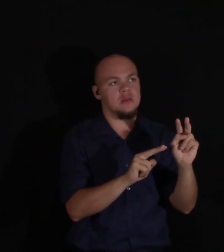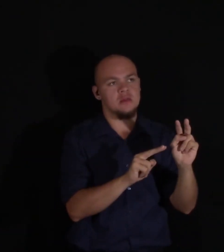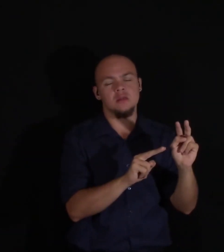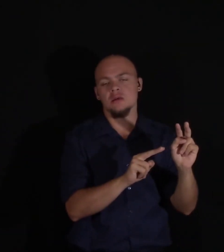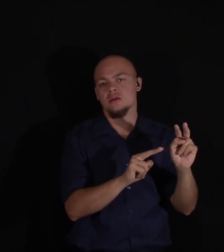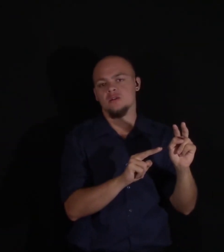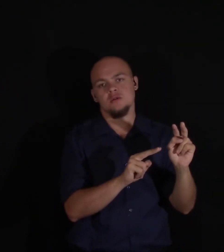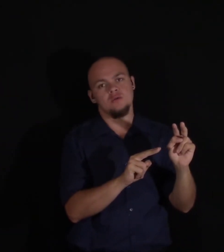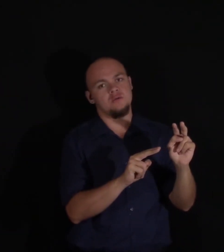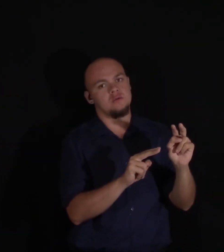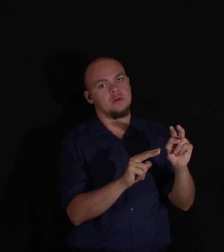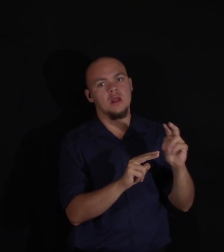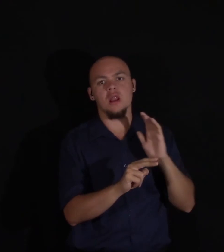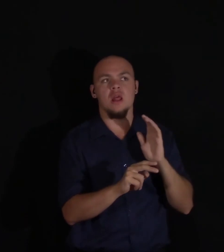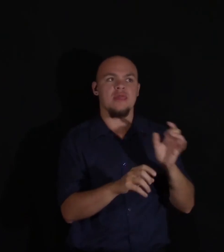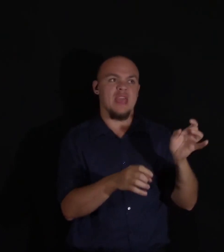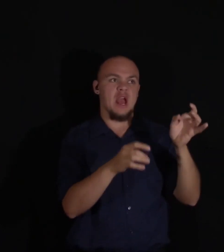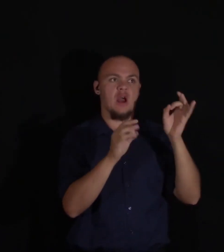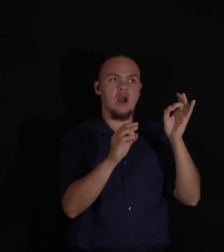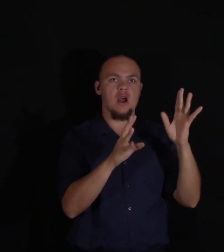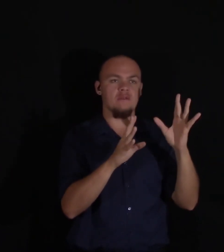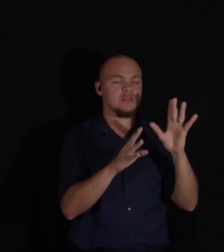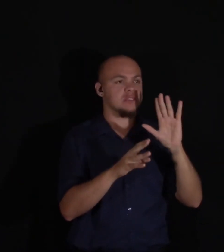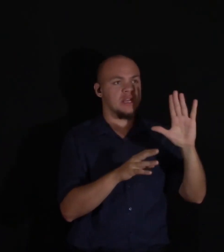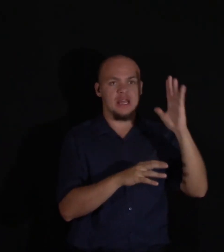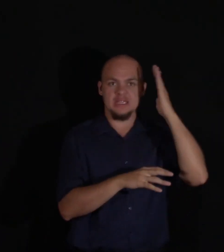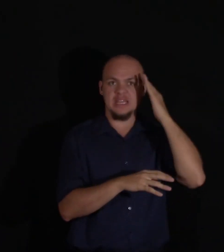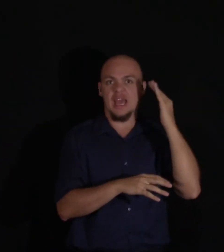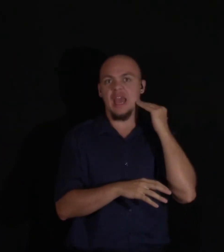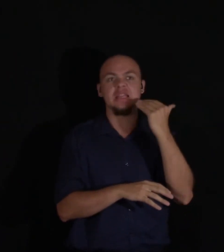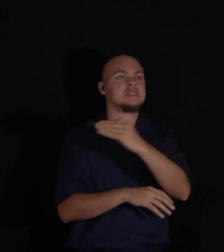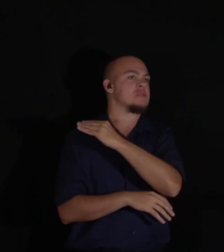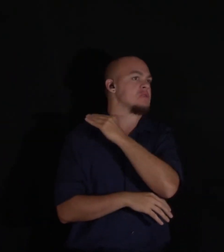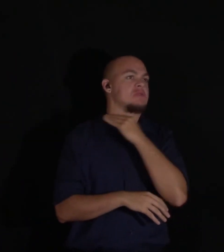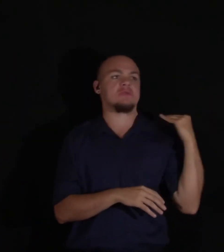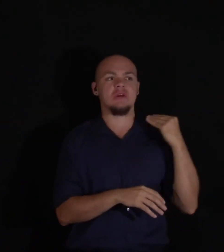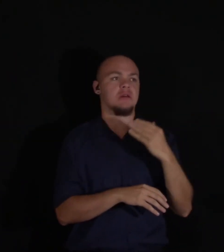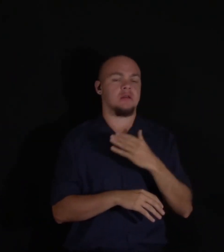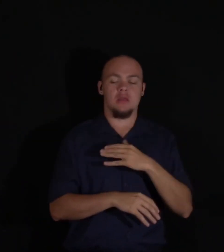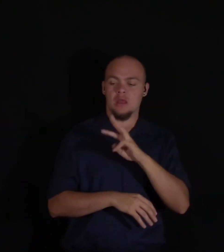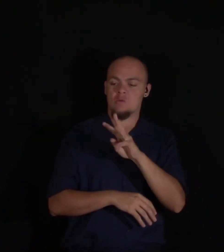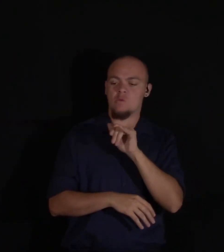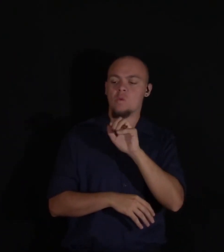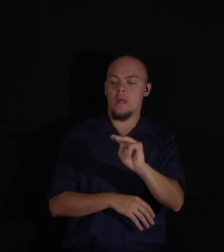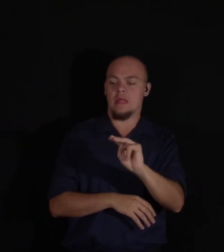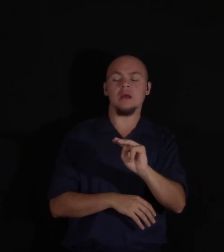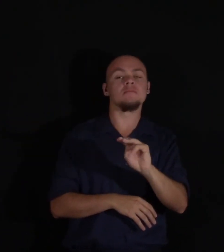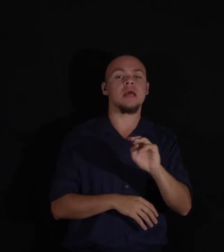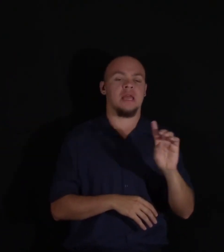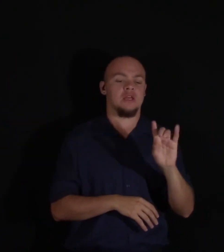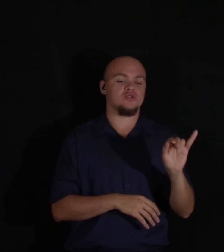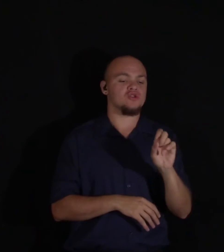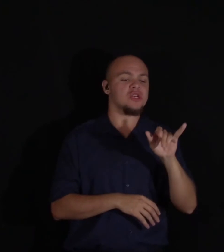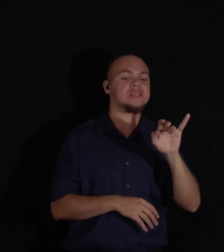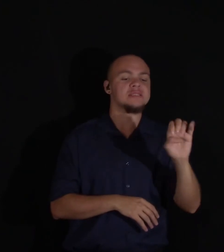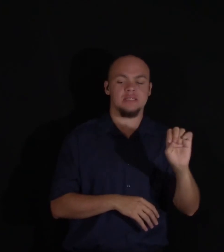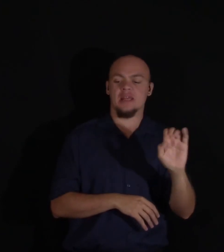extent of abhorrence on his head, and avenge the deaths of William and Justine. Our